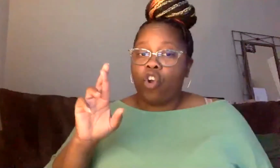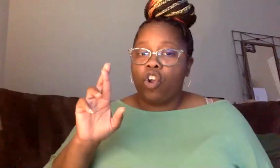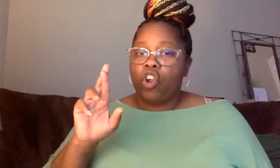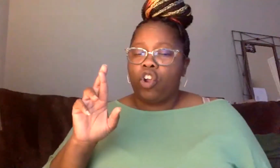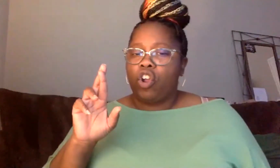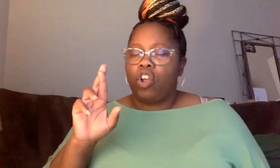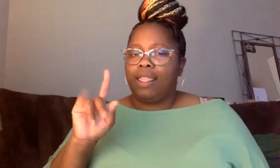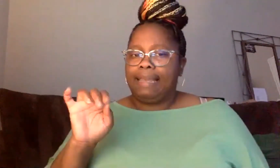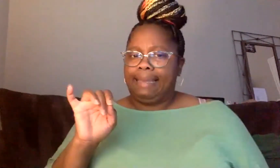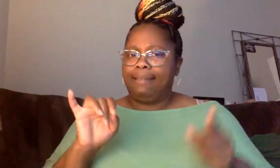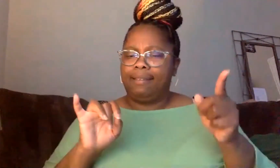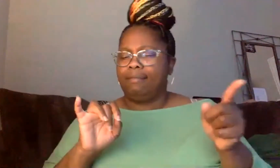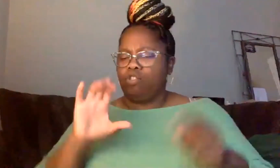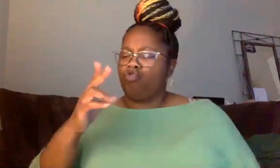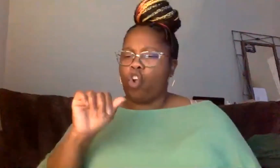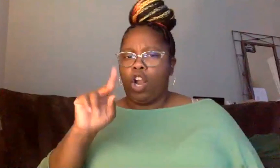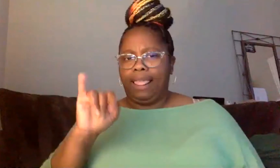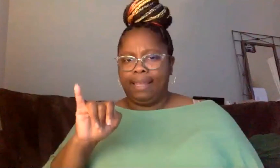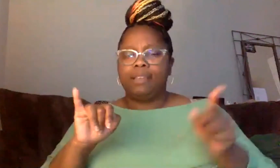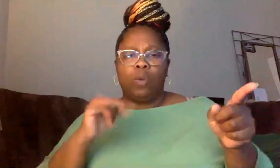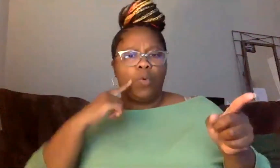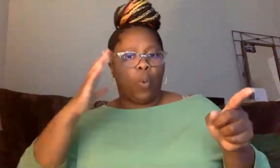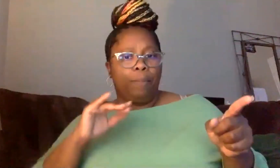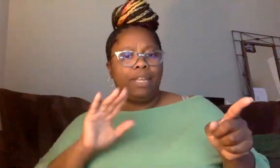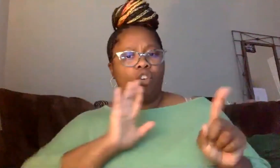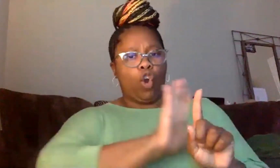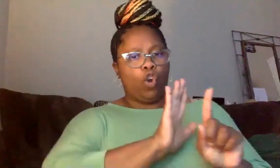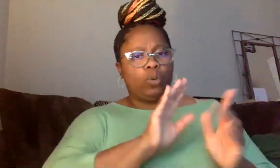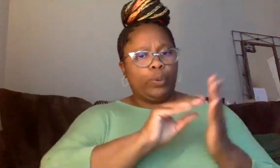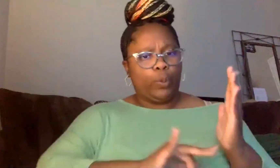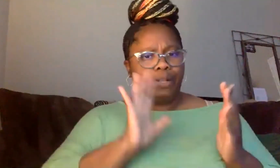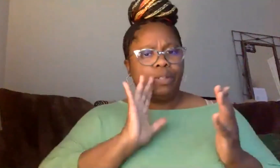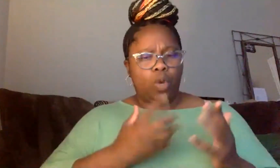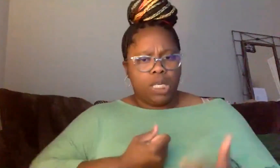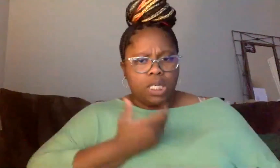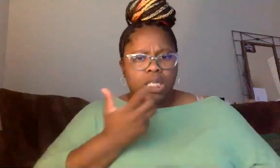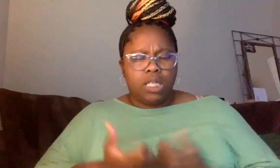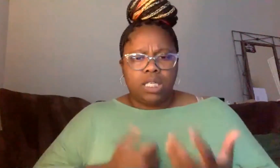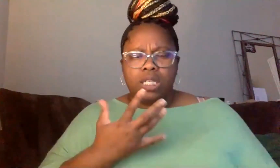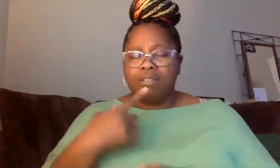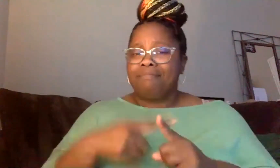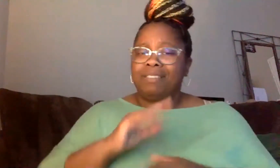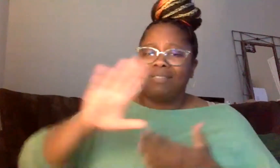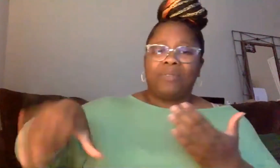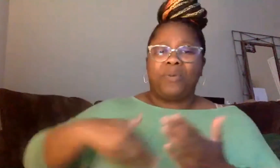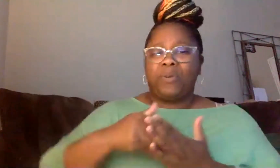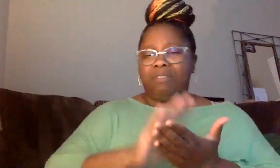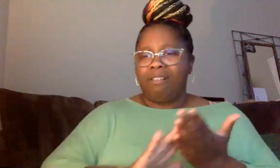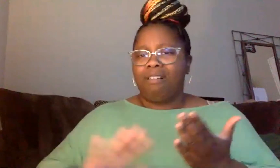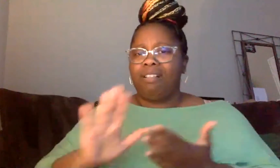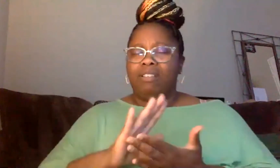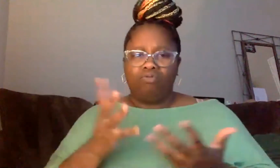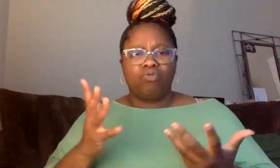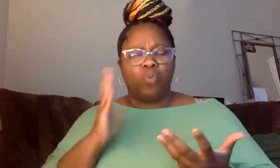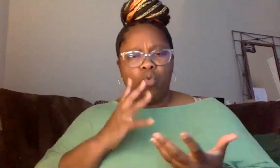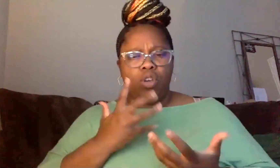hoping that her students would get from this as well as the rest of the campus. And, you know, just for you all,